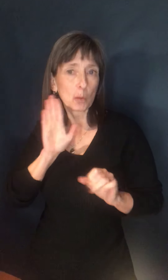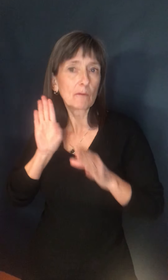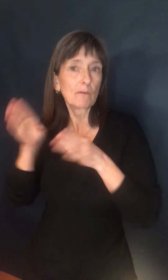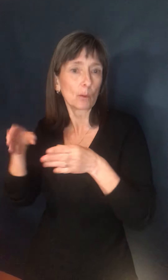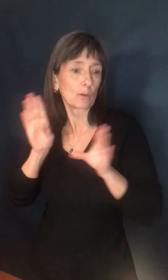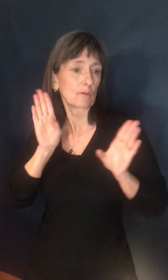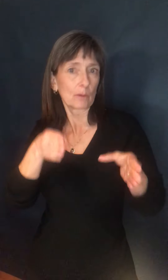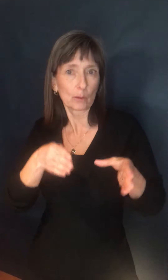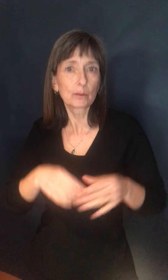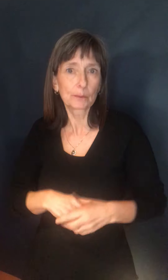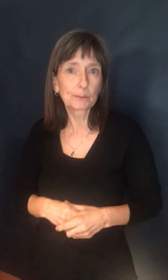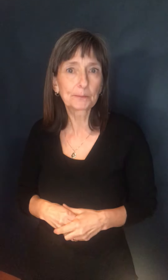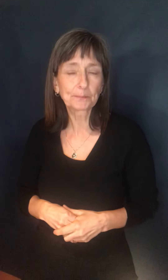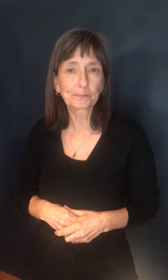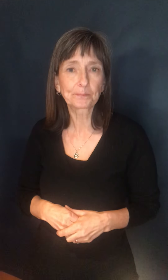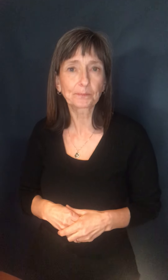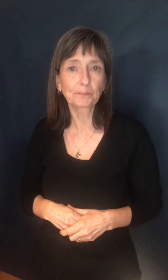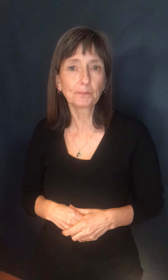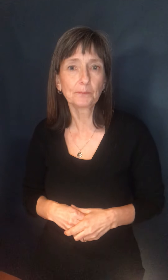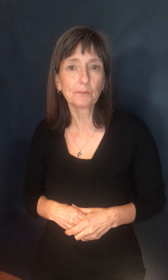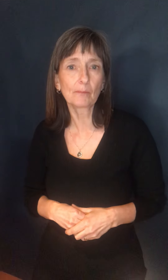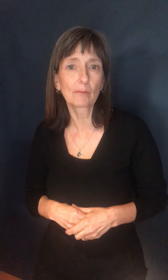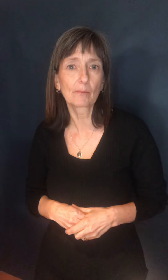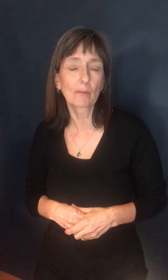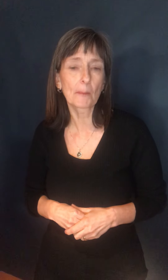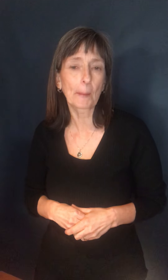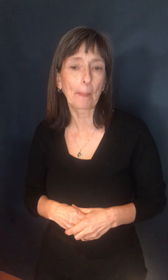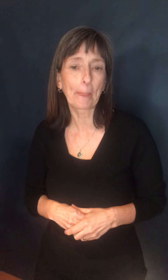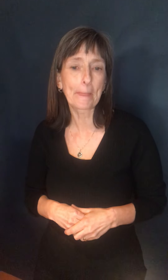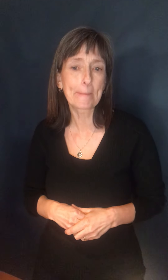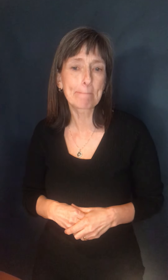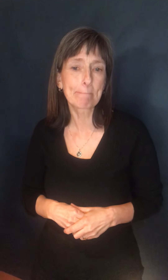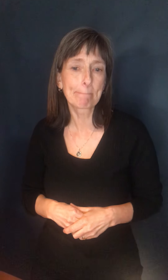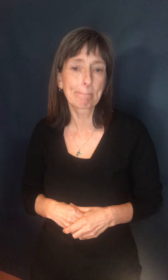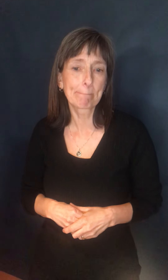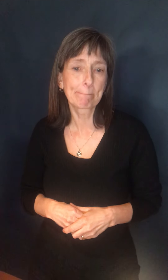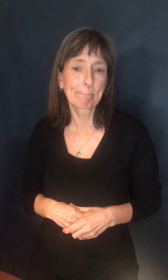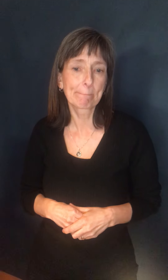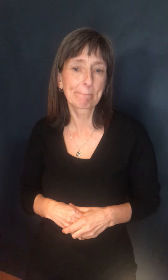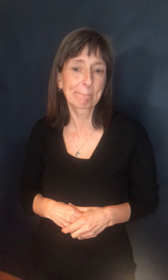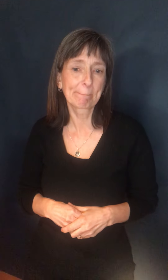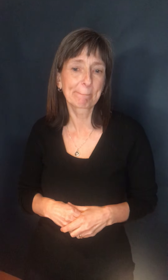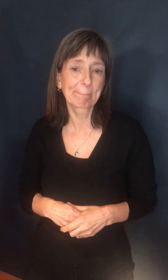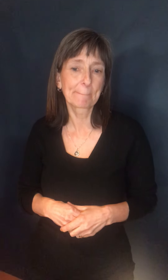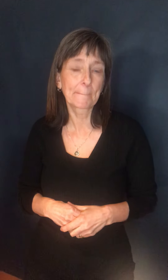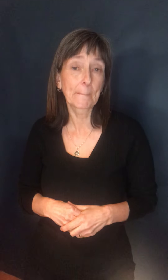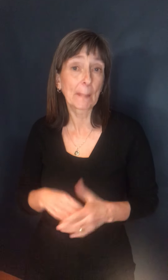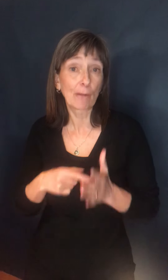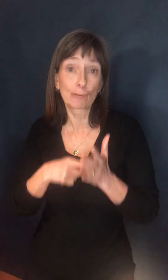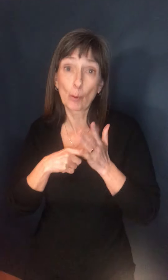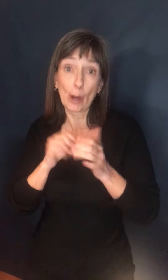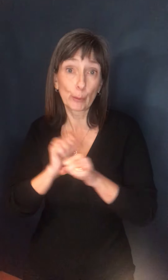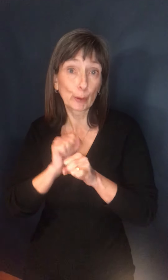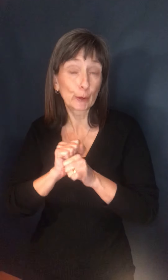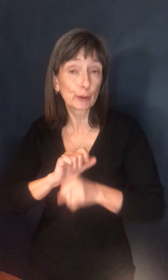groups and, uh, we have, um, you know, essential workers and, uh,